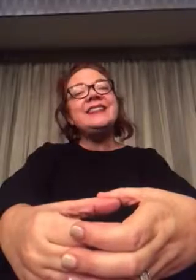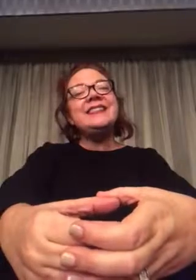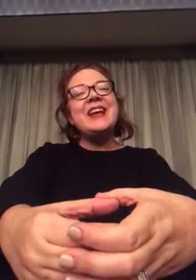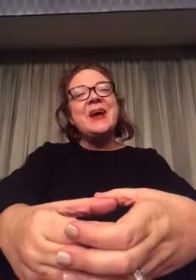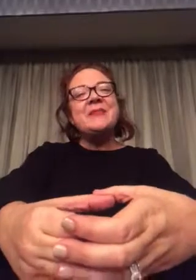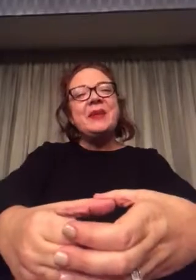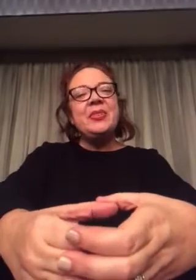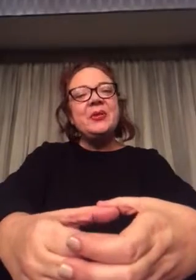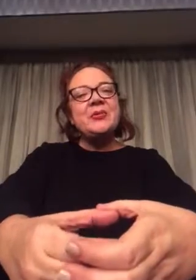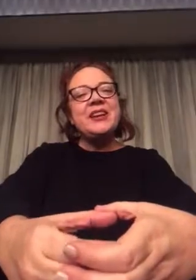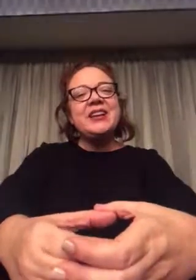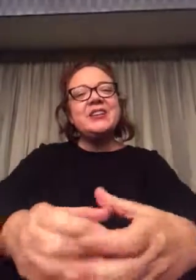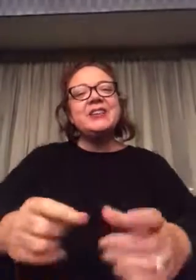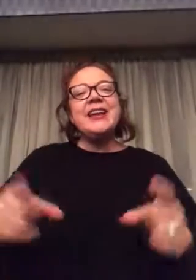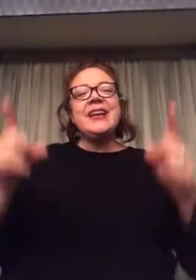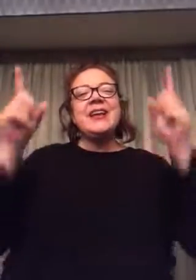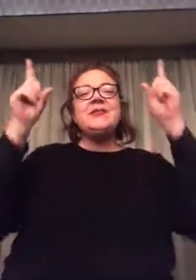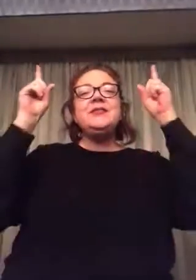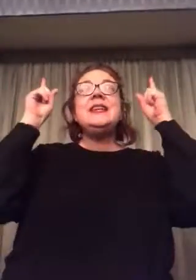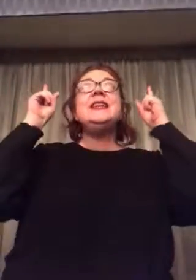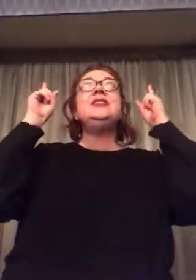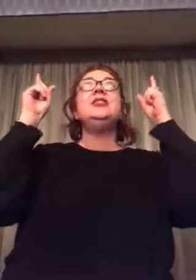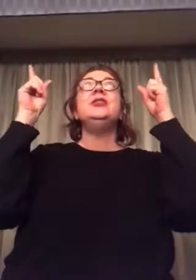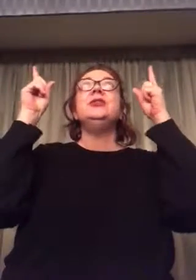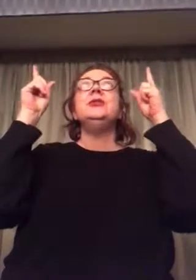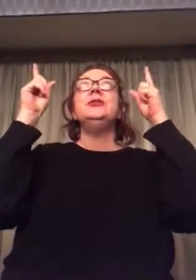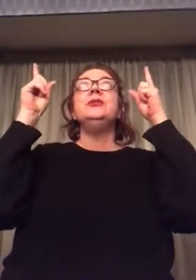but the real gift is you